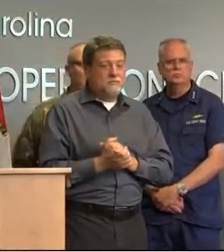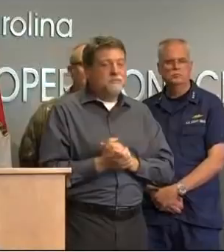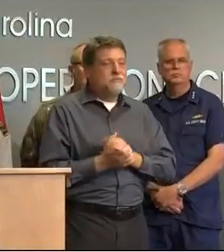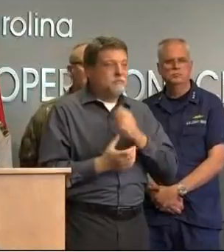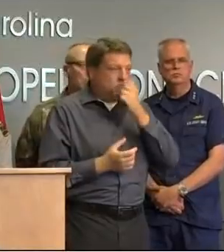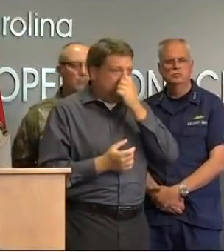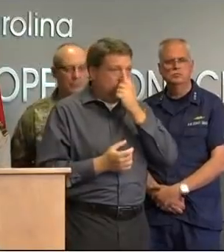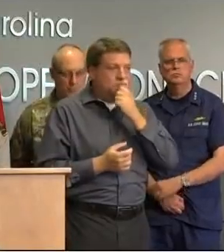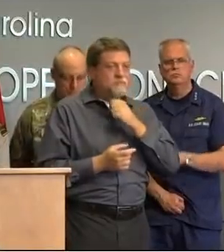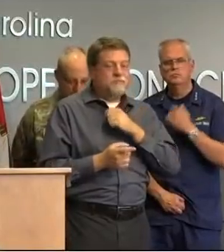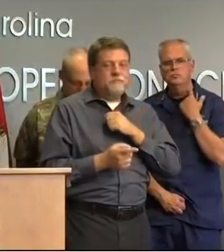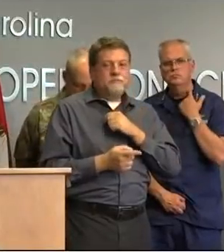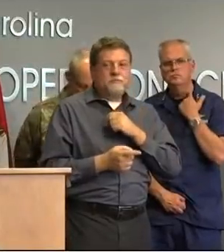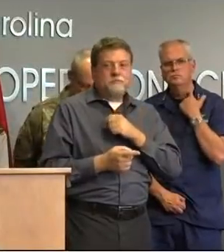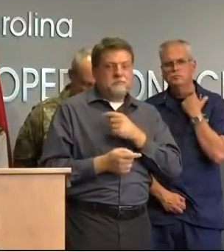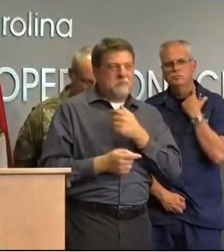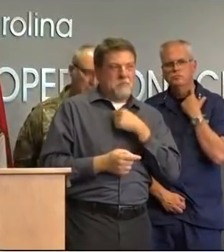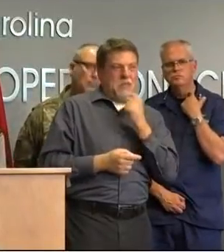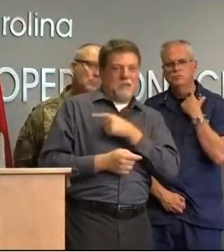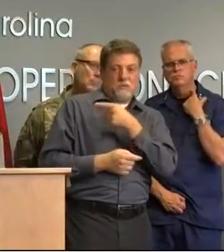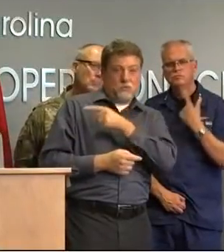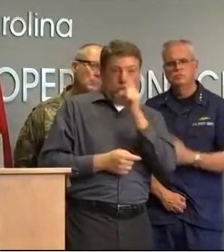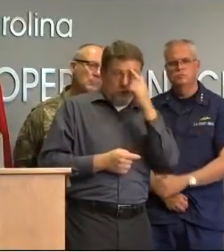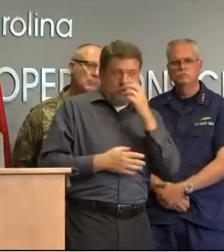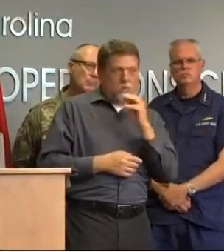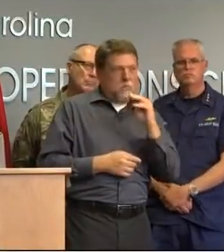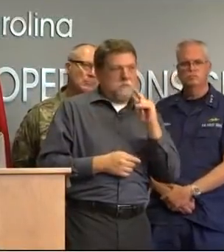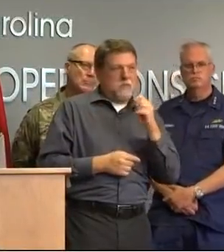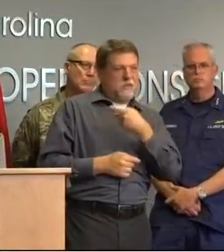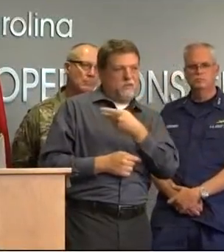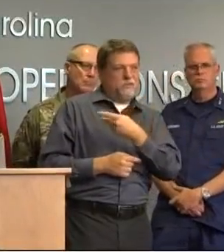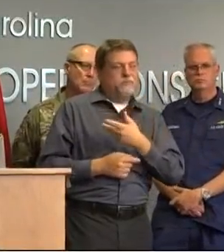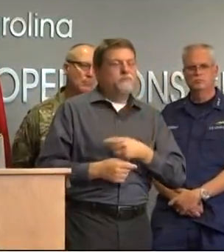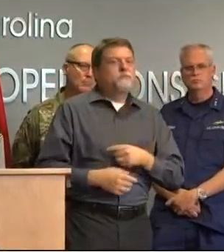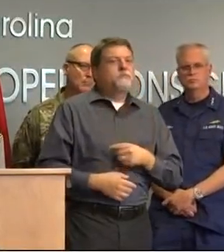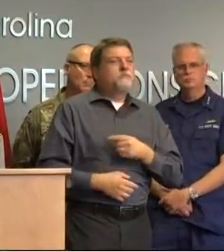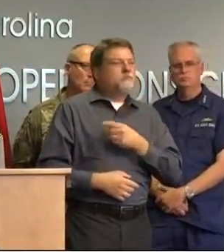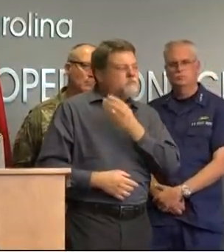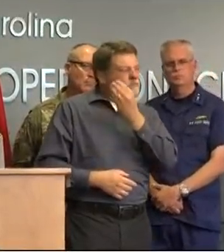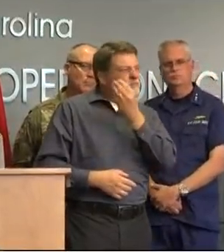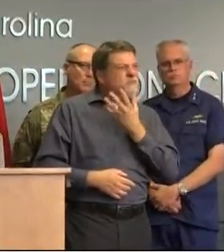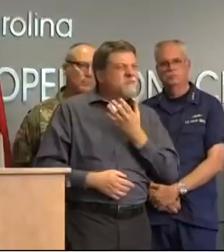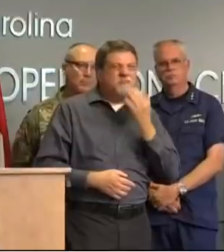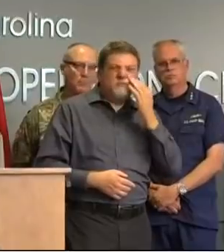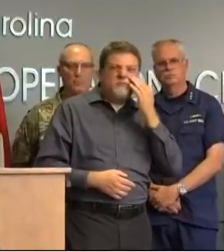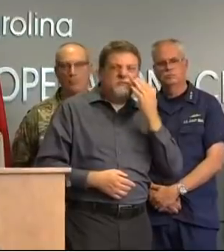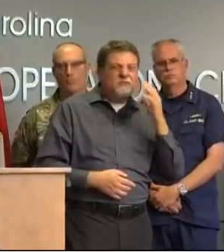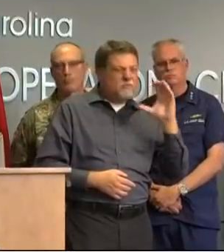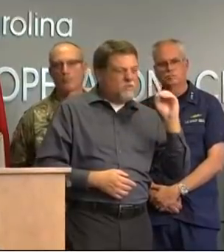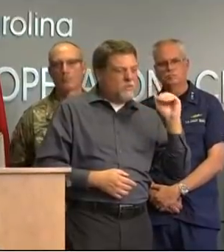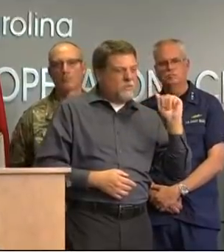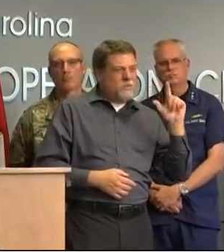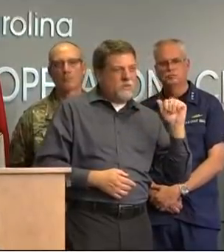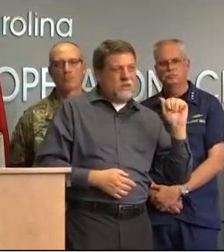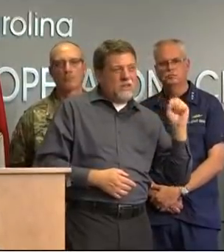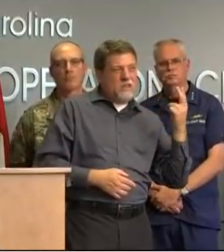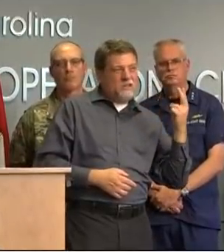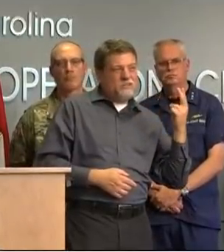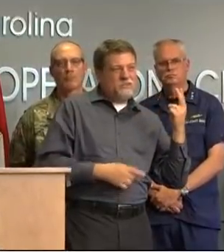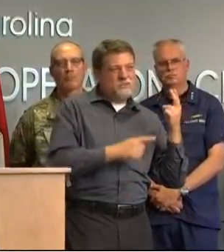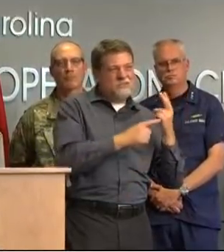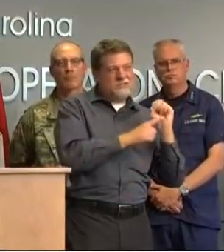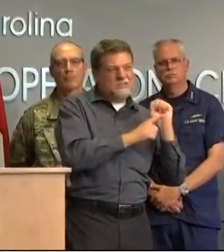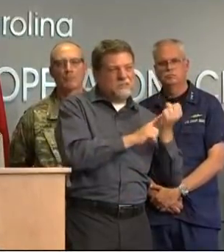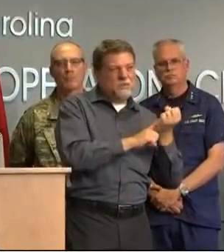governor or mike could you give us an update on what you know about this this coal ash landfill where i guess the